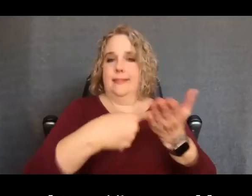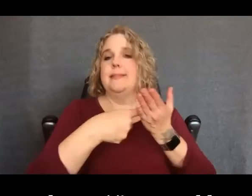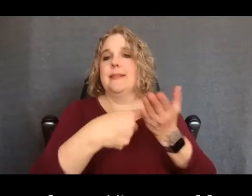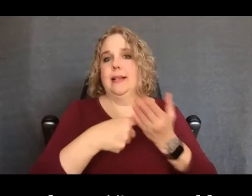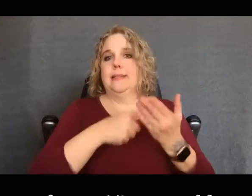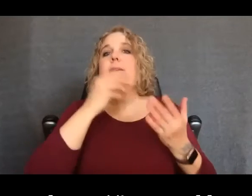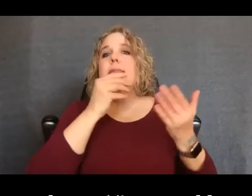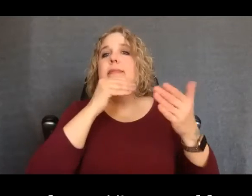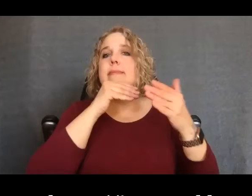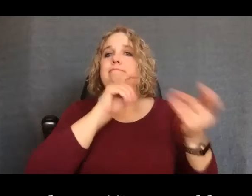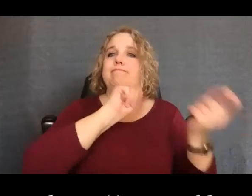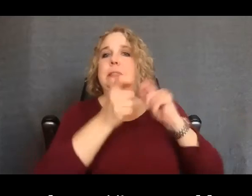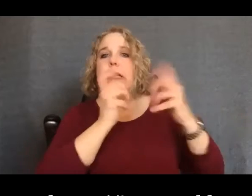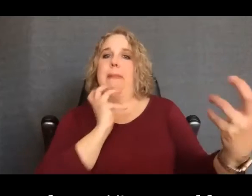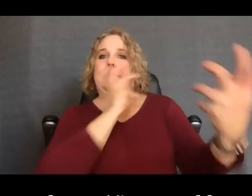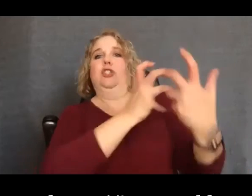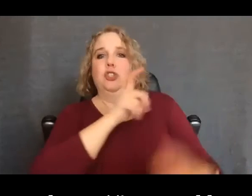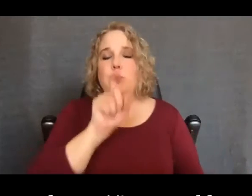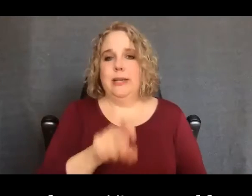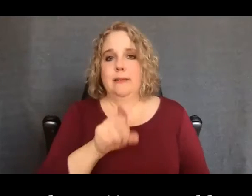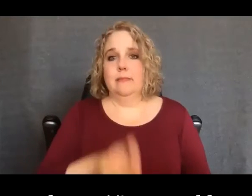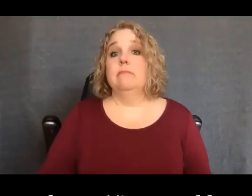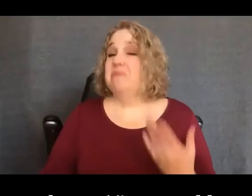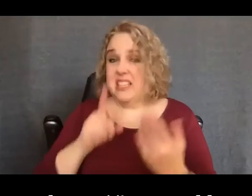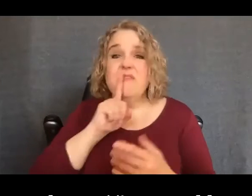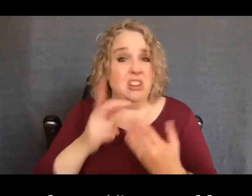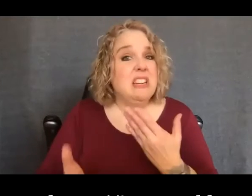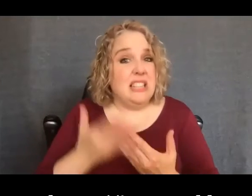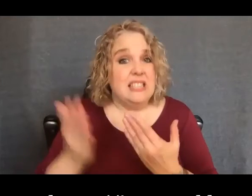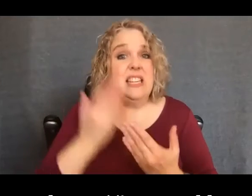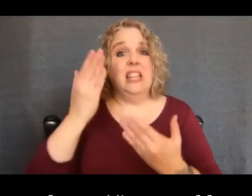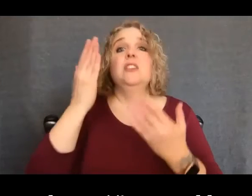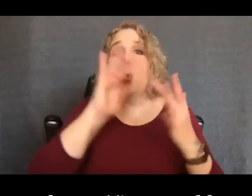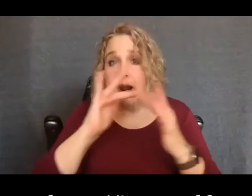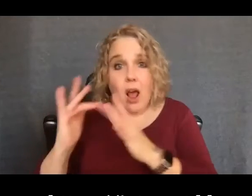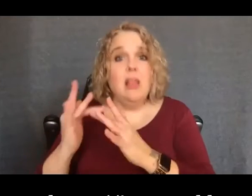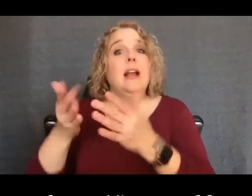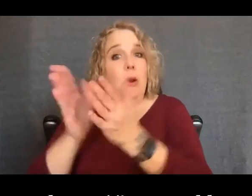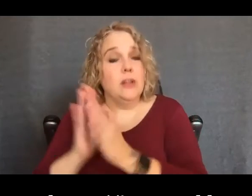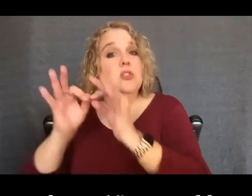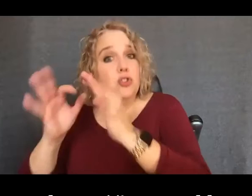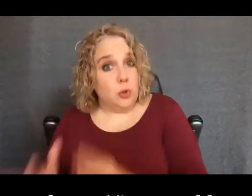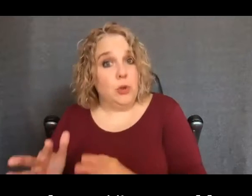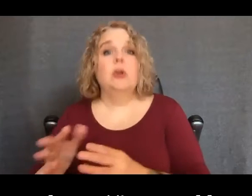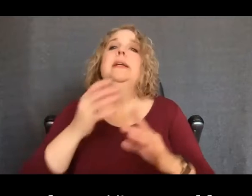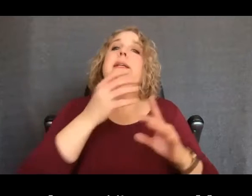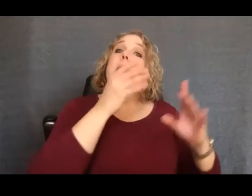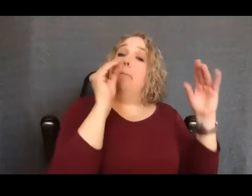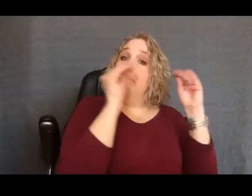The interpreter request process is online and easily navigated. Further instructions such as the link to the access form,